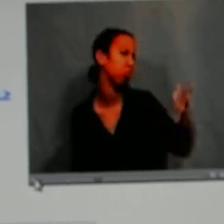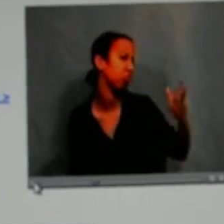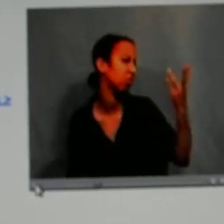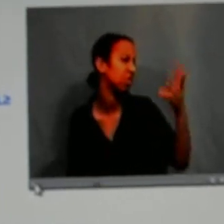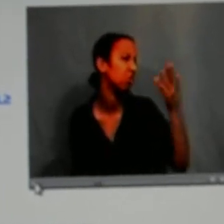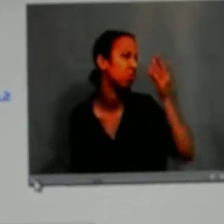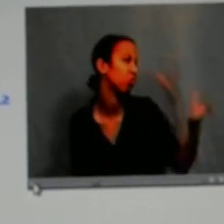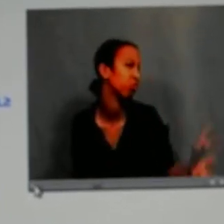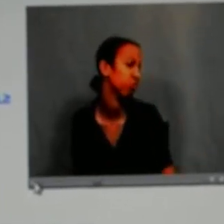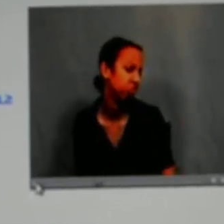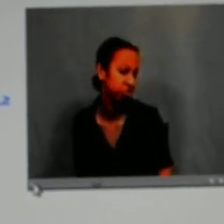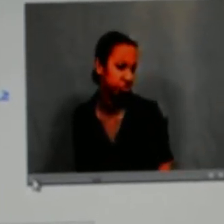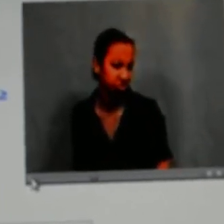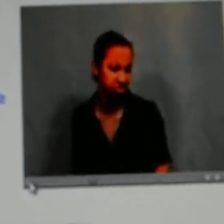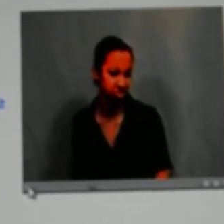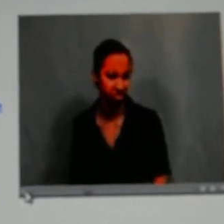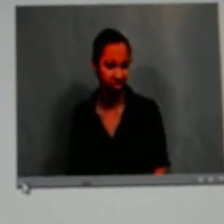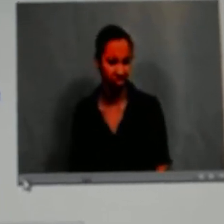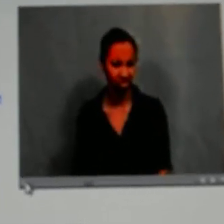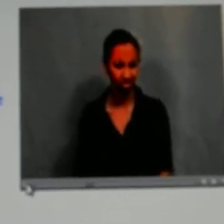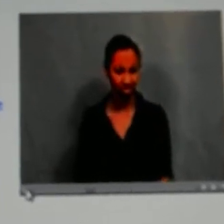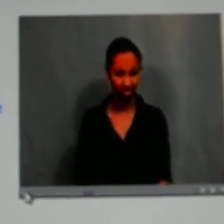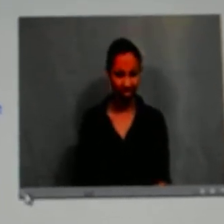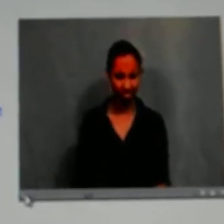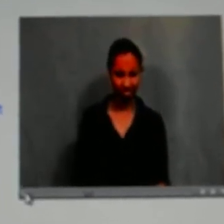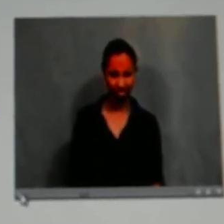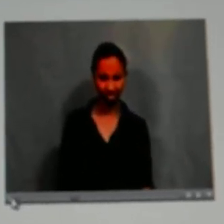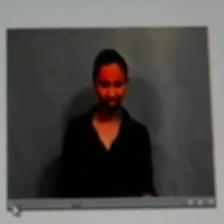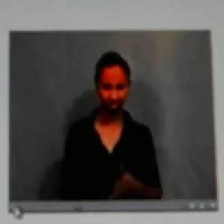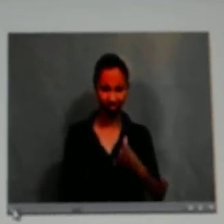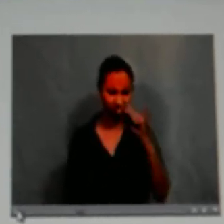I was so deflated. I was like, whatever, I don't care about number 16.